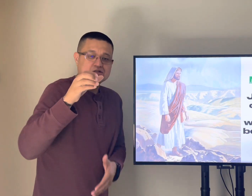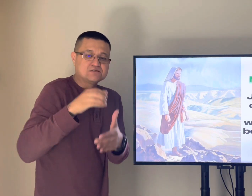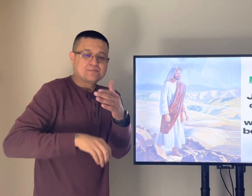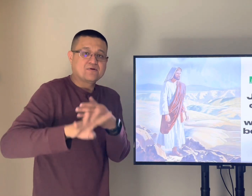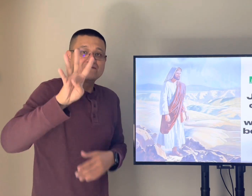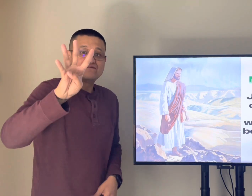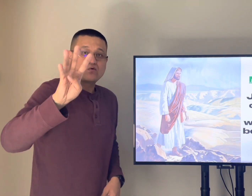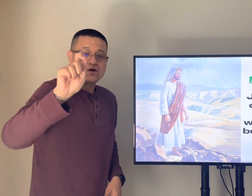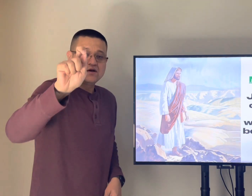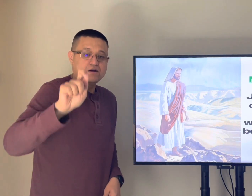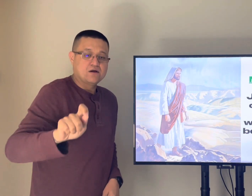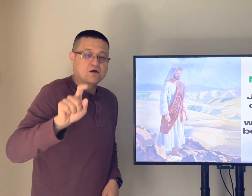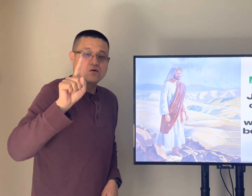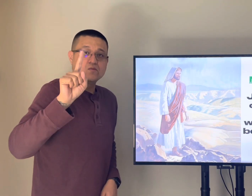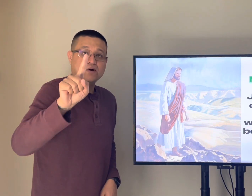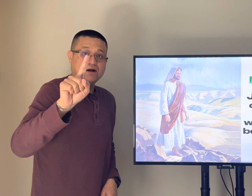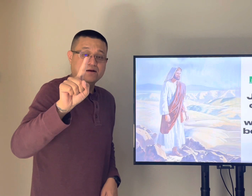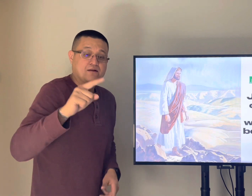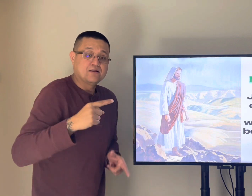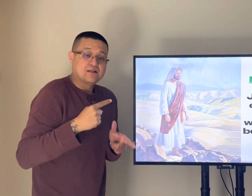in matthew chapter 4 in verse 1